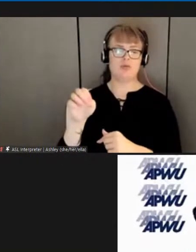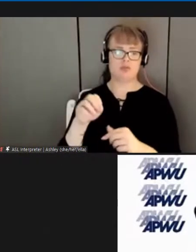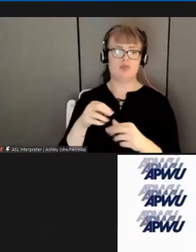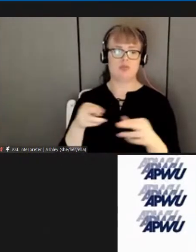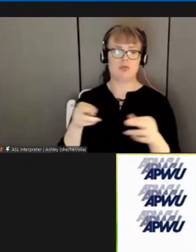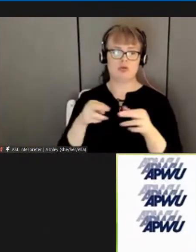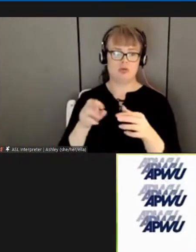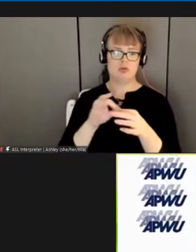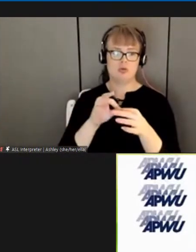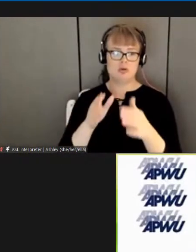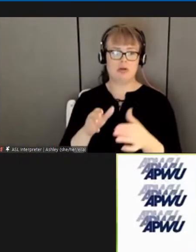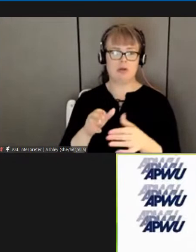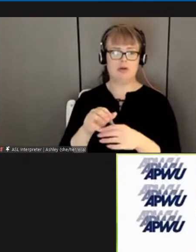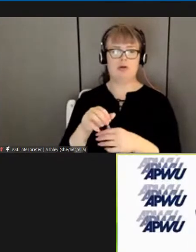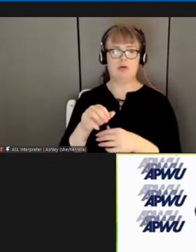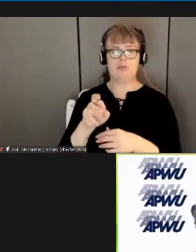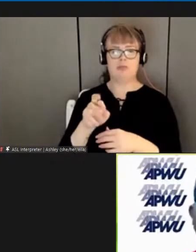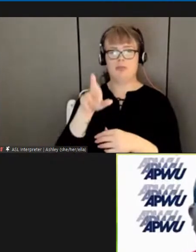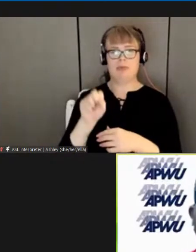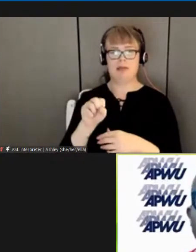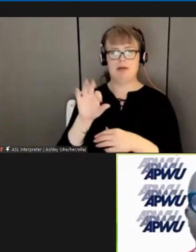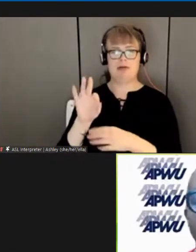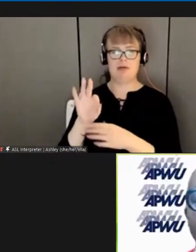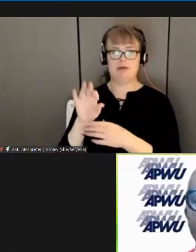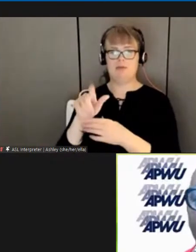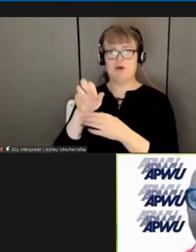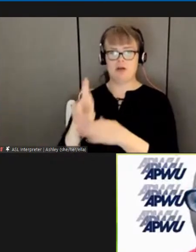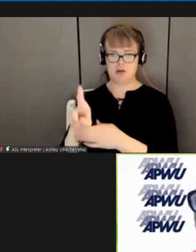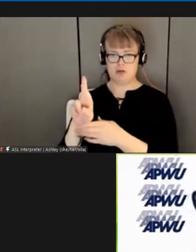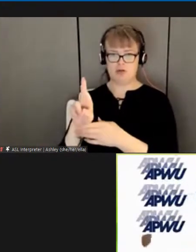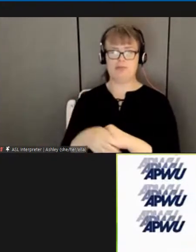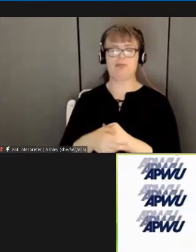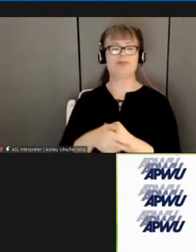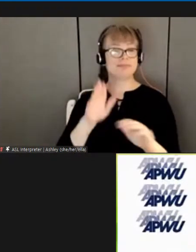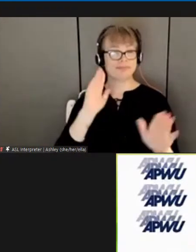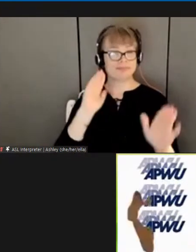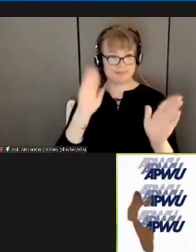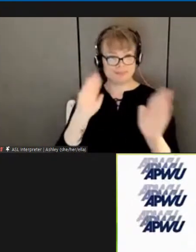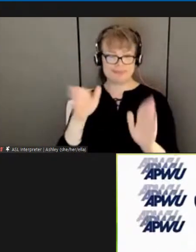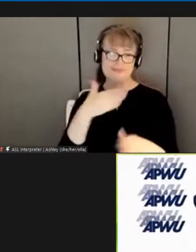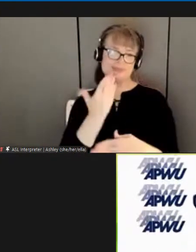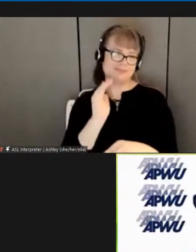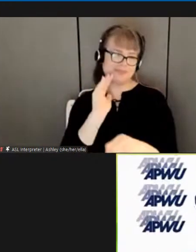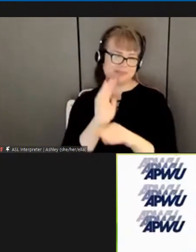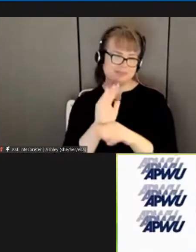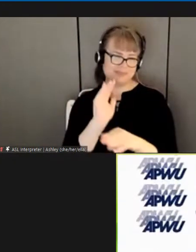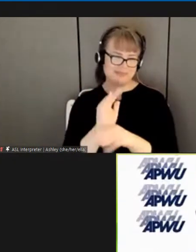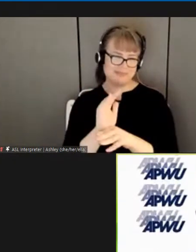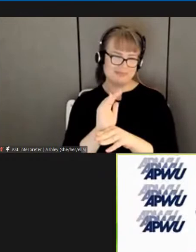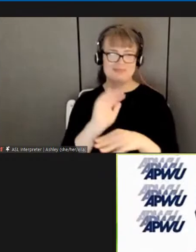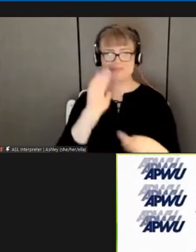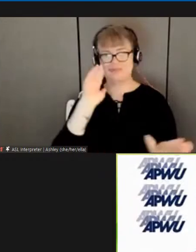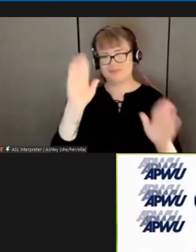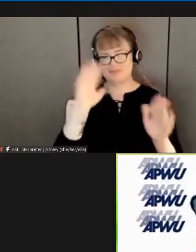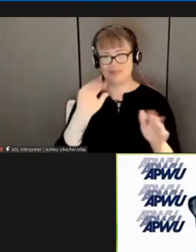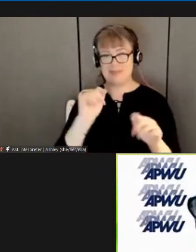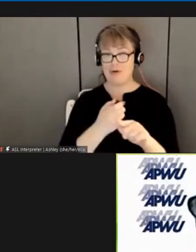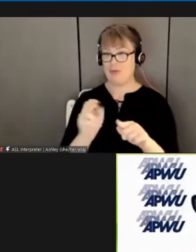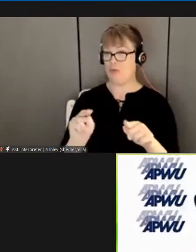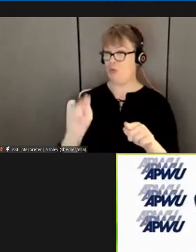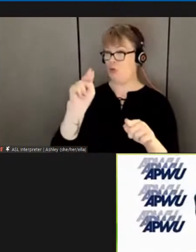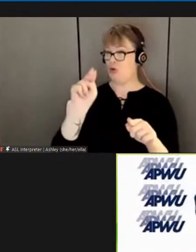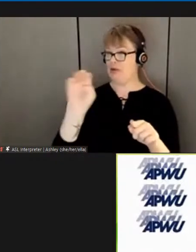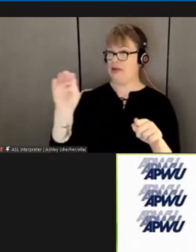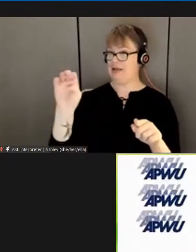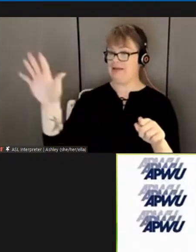coordinator good evening thank you liz good evening sisters and brothers i bring you greetings from the northeast region um